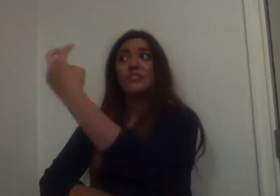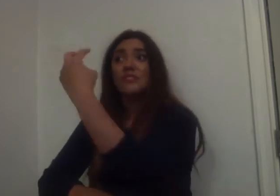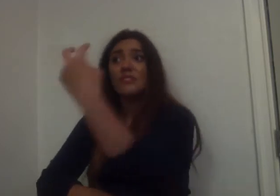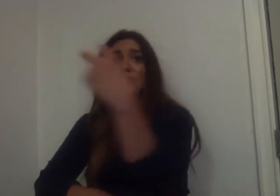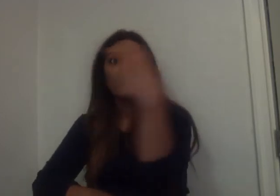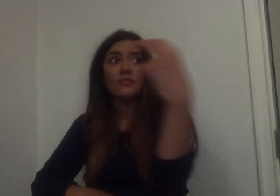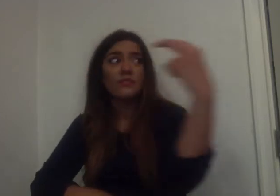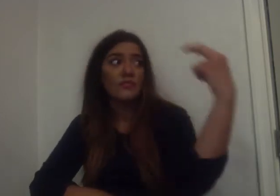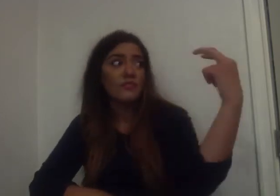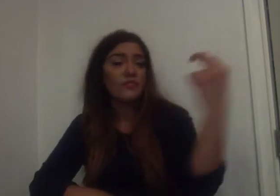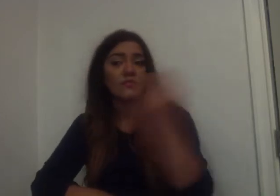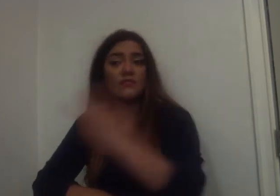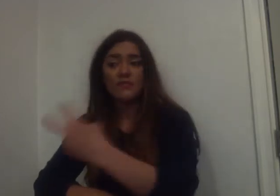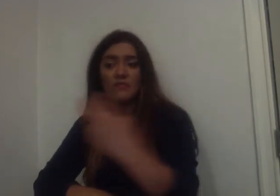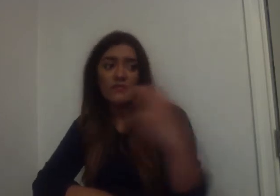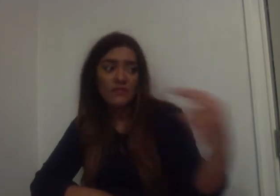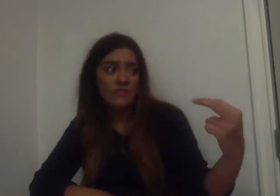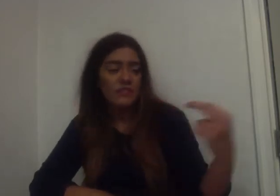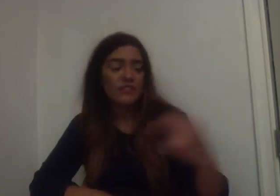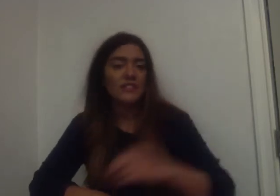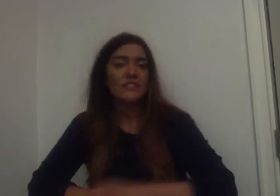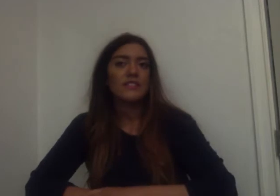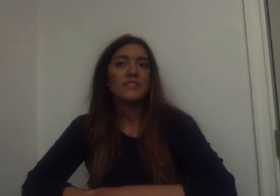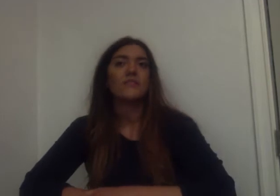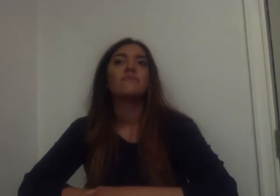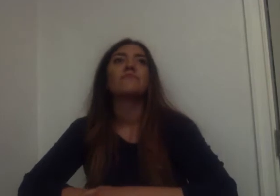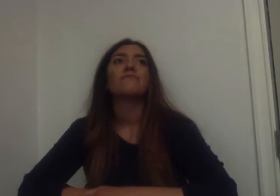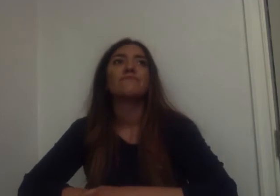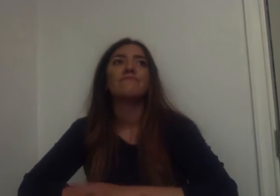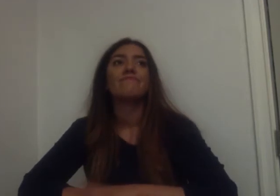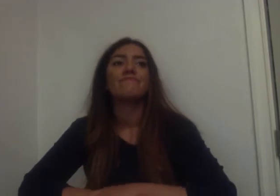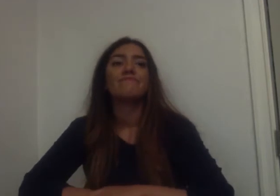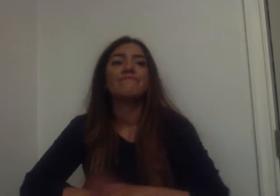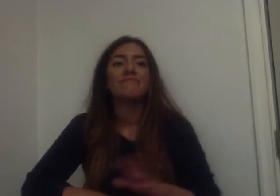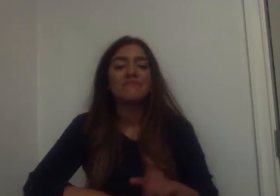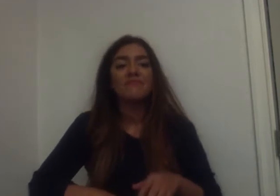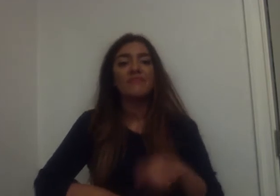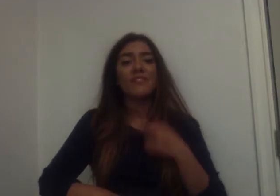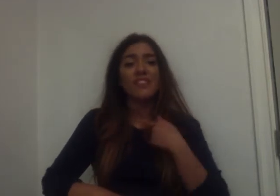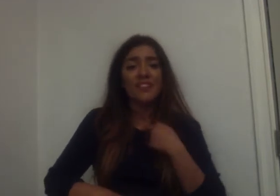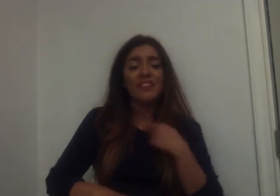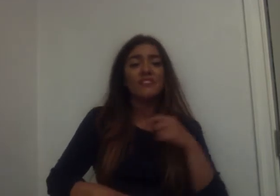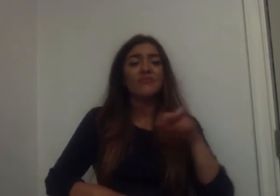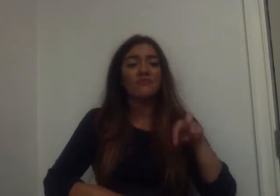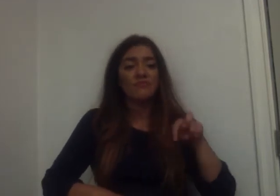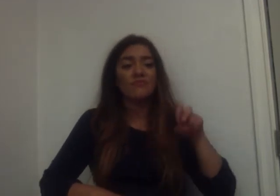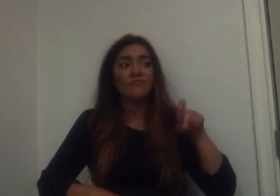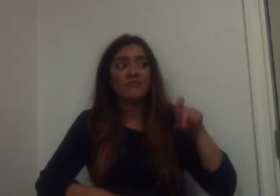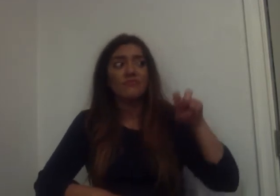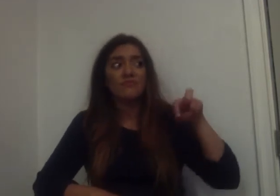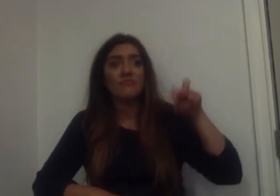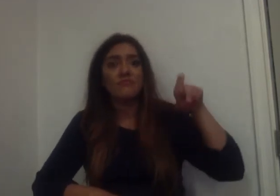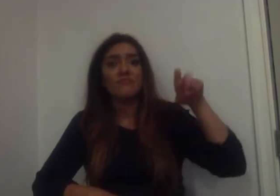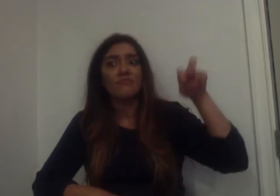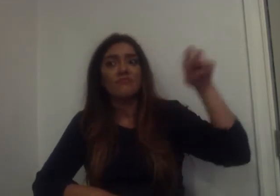but sometimes, on a special occasion, like your 20-something anniversary, you can still try and slow this.